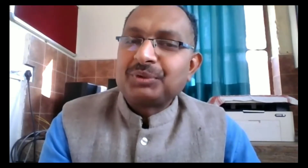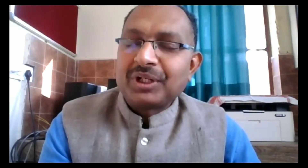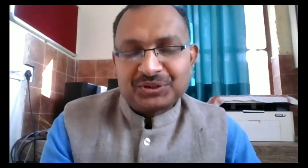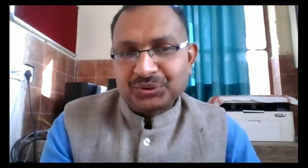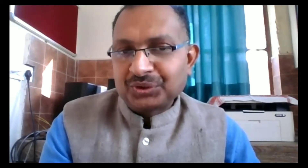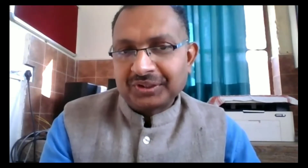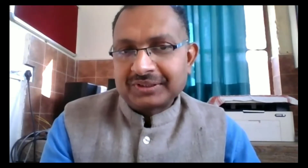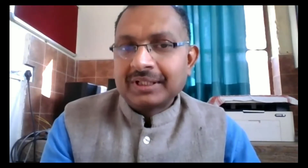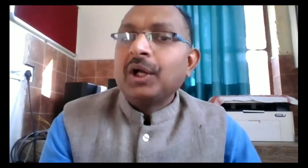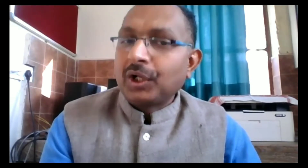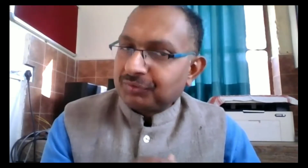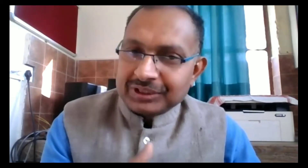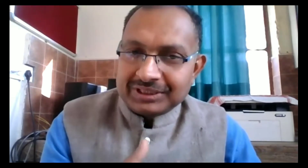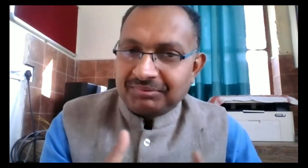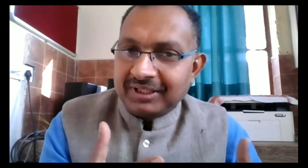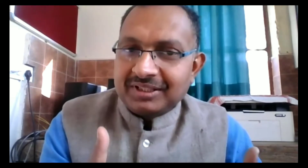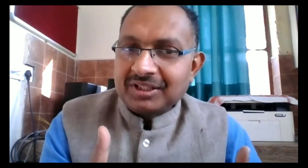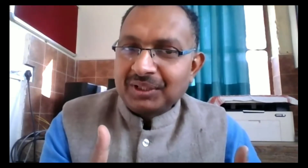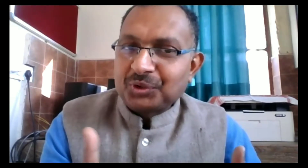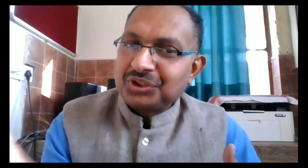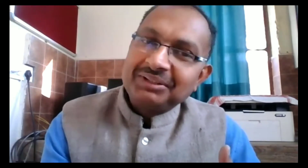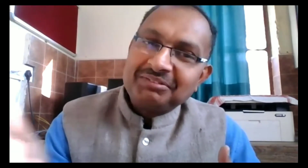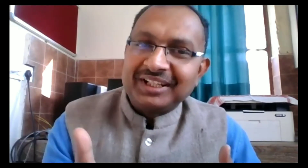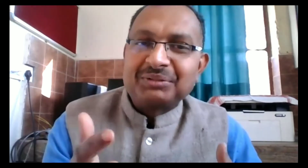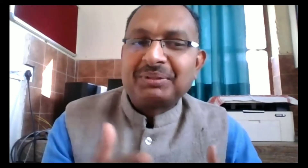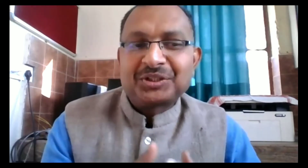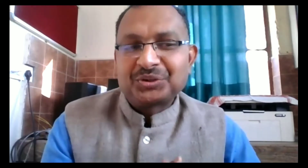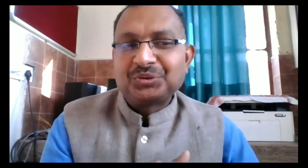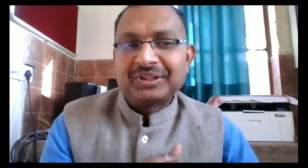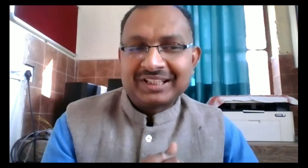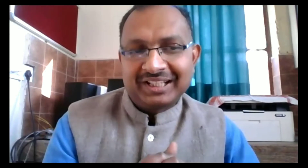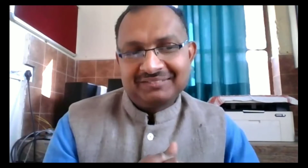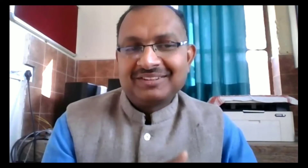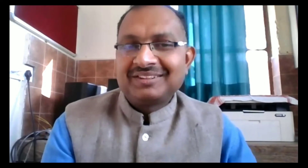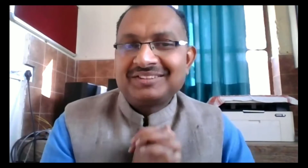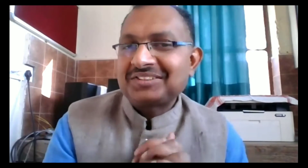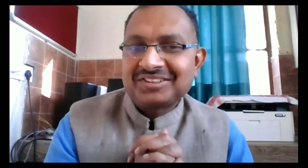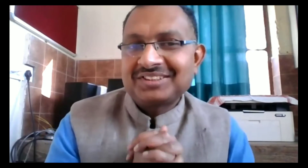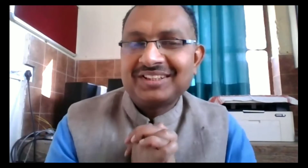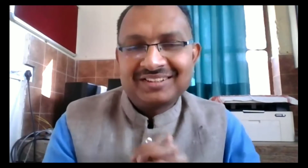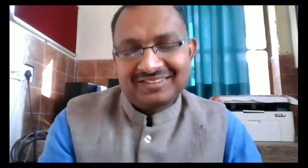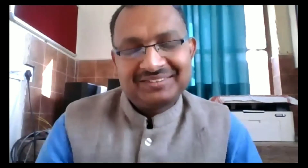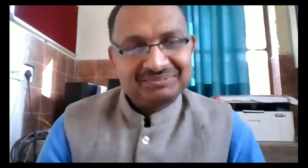summarize your thoughts and of course if we get an opportunity we'll get back to you once again